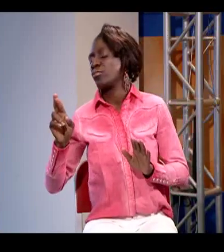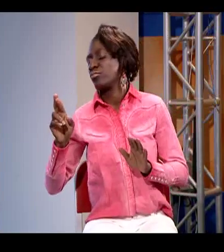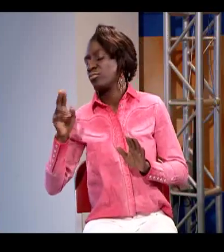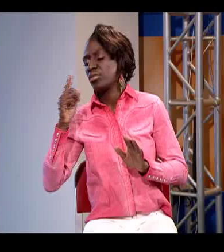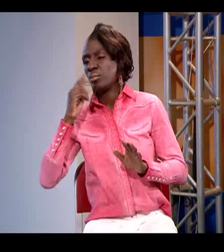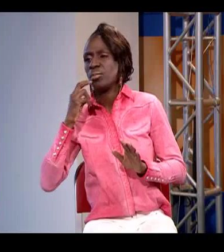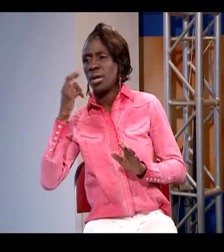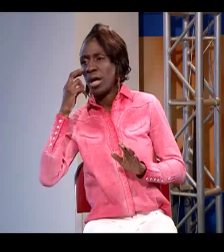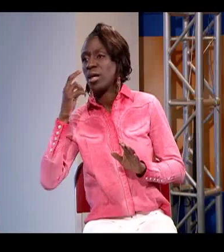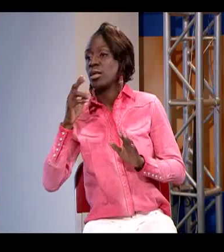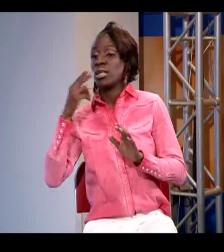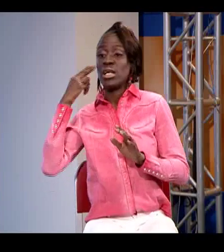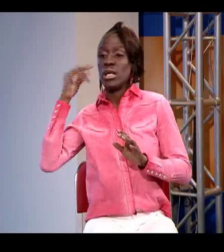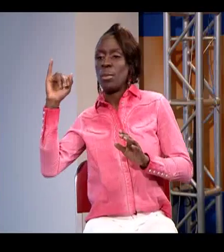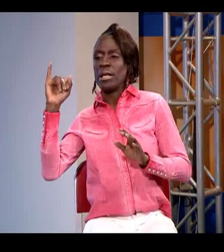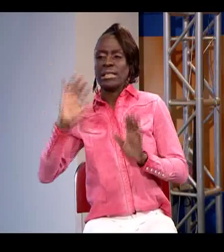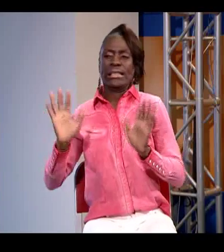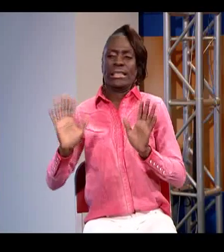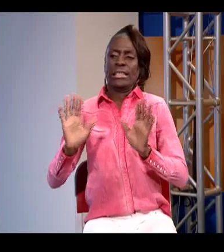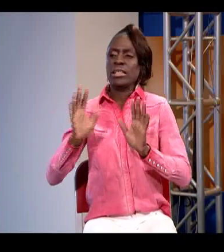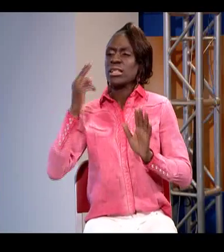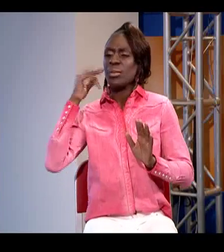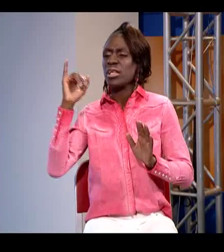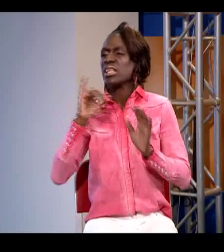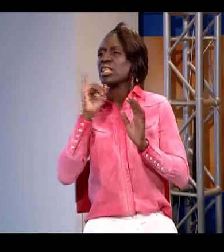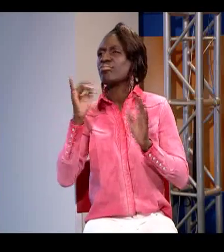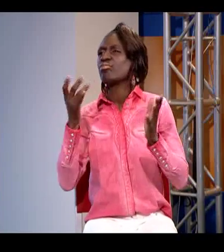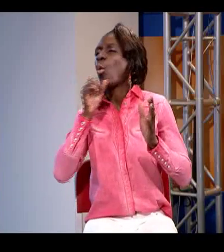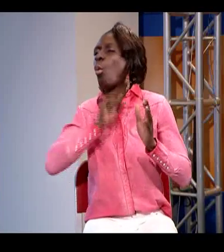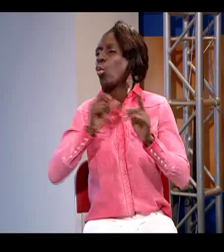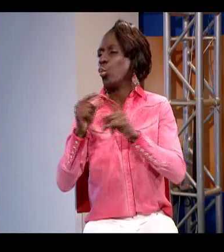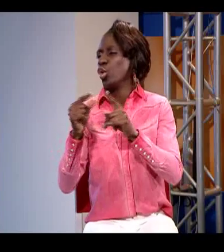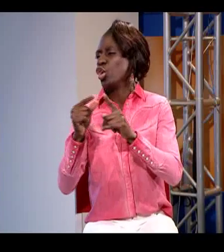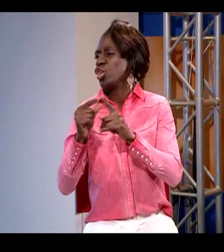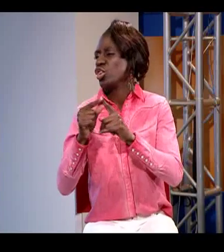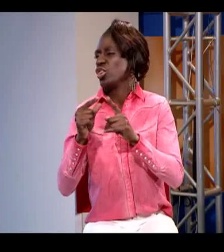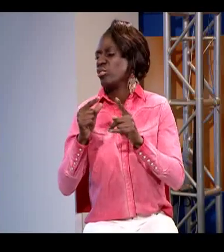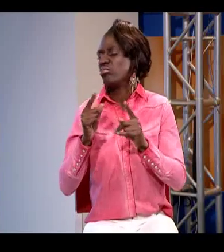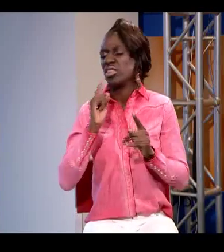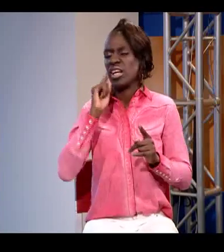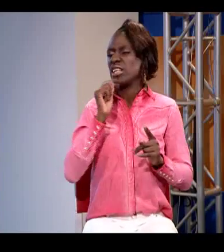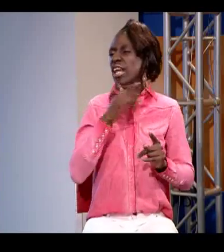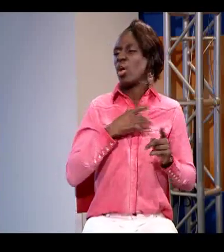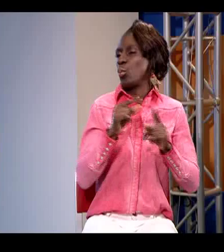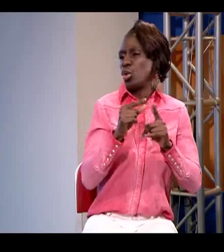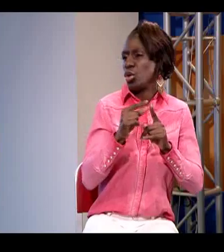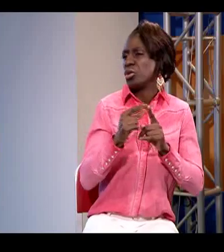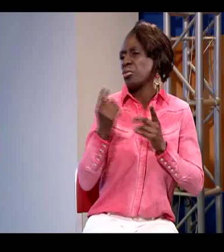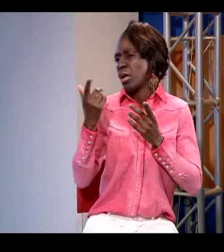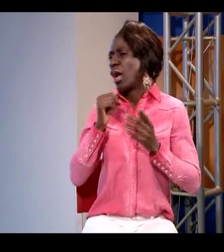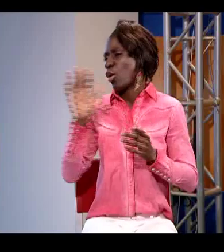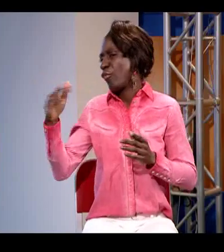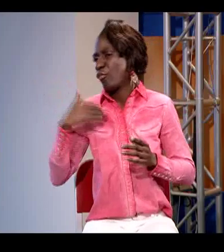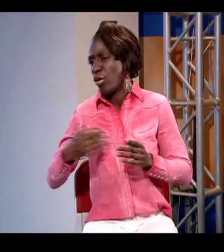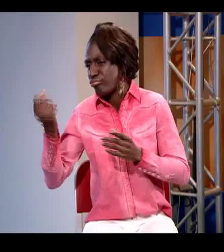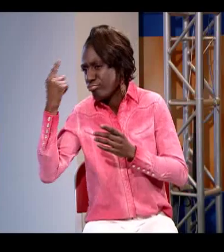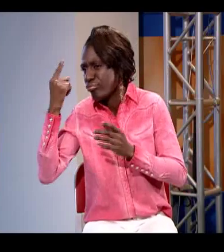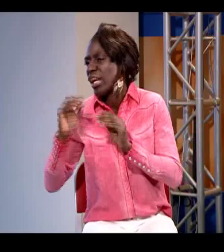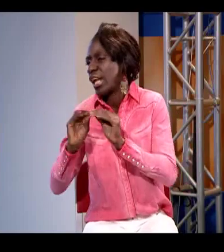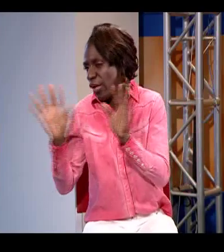may be hard of hearing um usually hearing impaired uh isn't a term that we use too much anymore it's a bit of an old-fashioned term